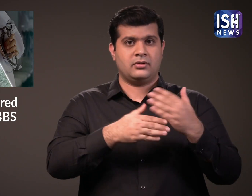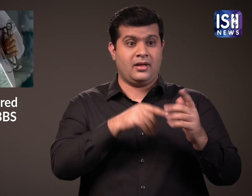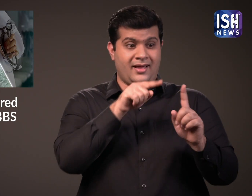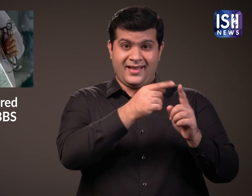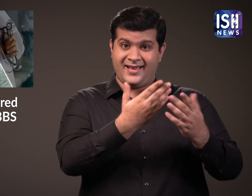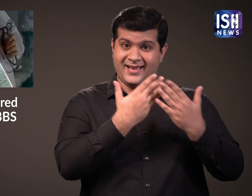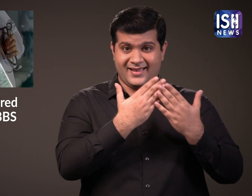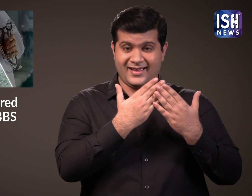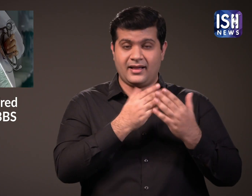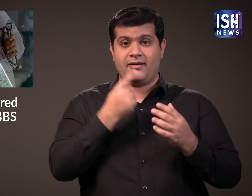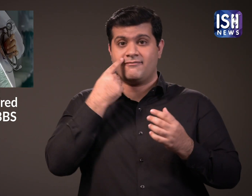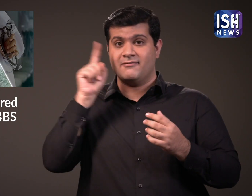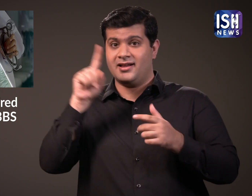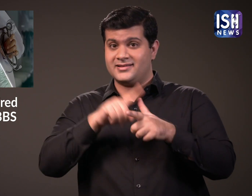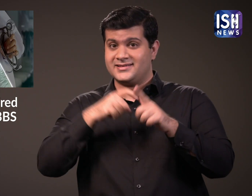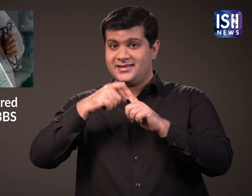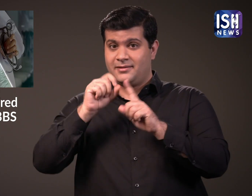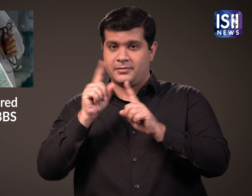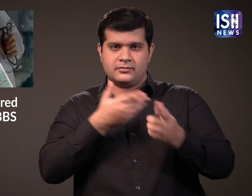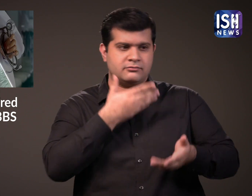Pradhan helped his daughter prepare for the exam.